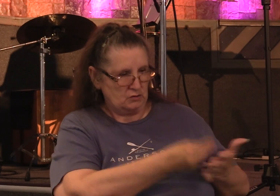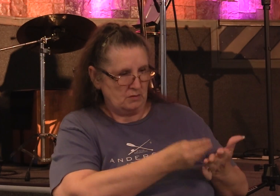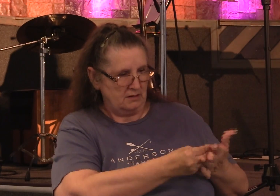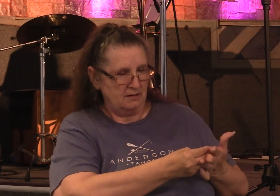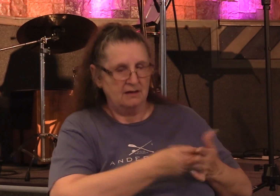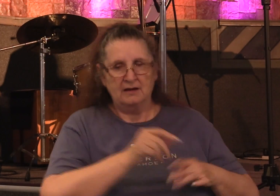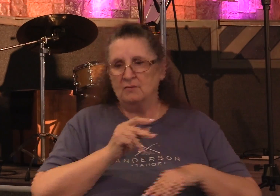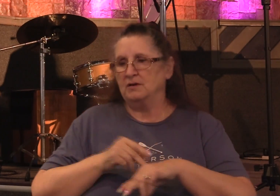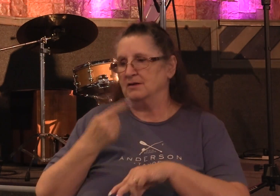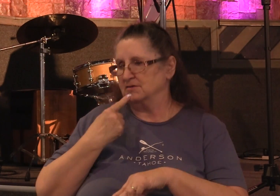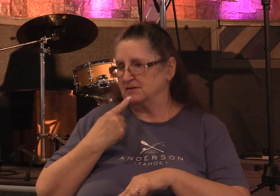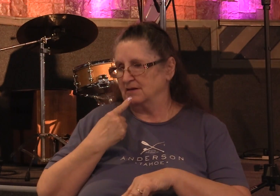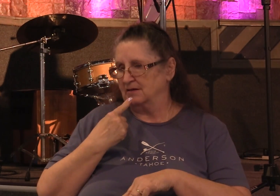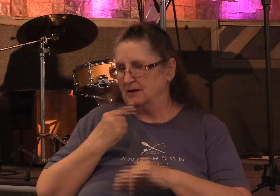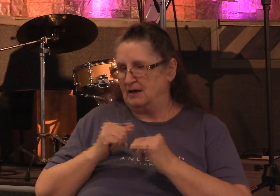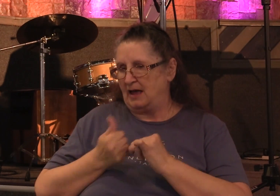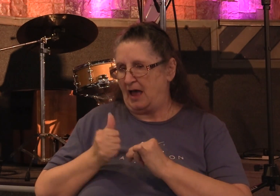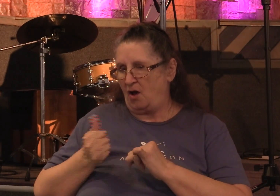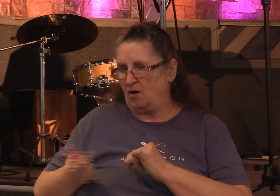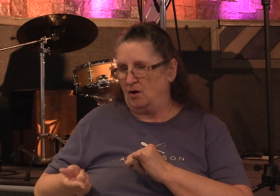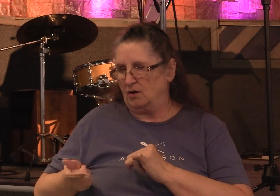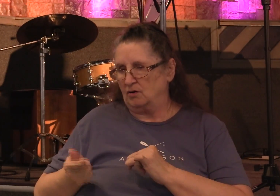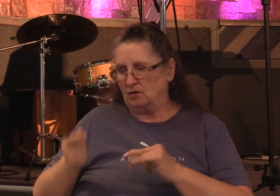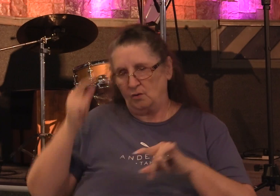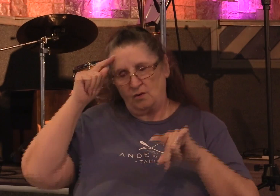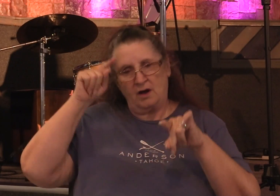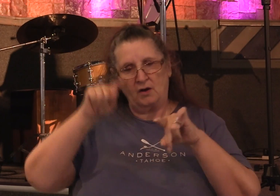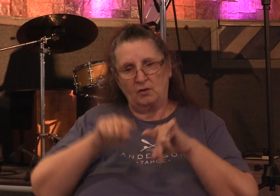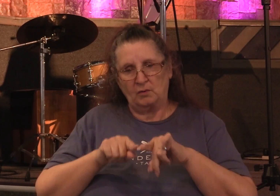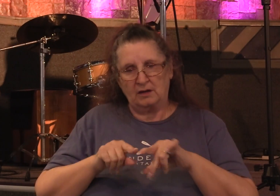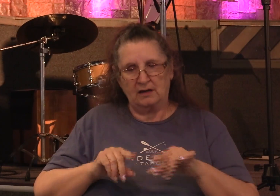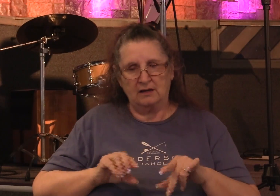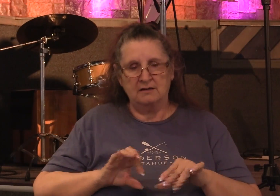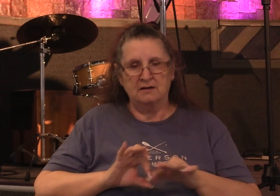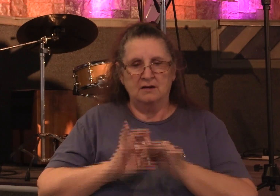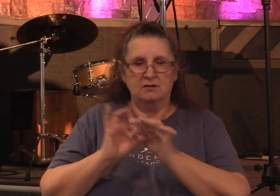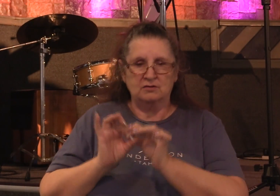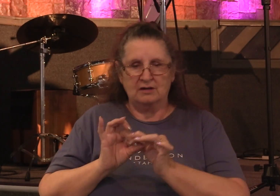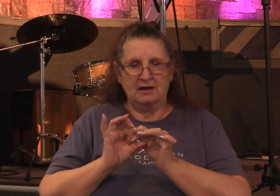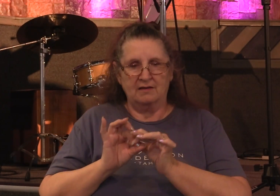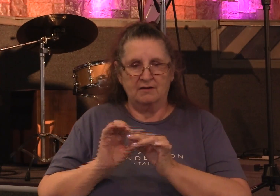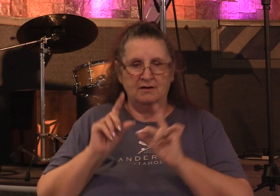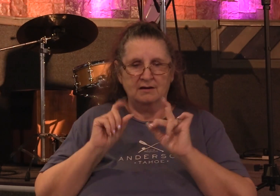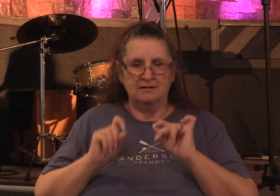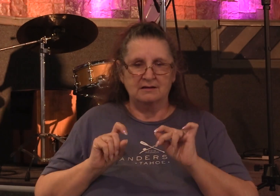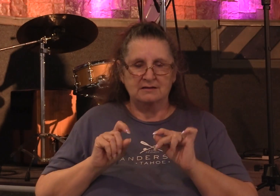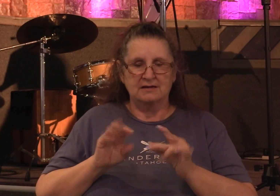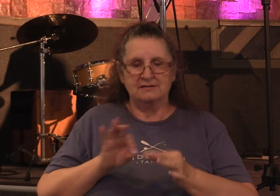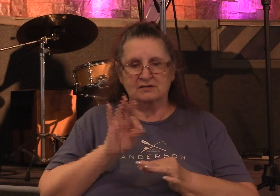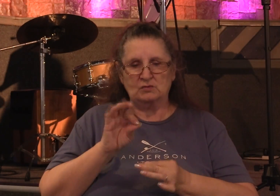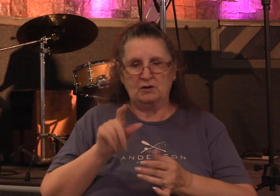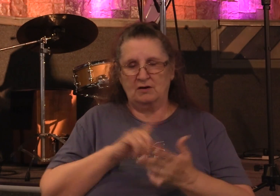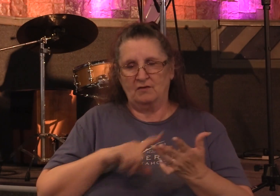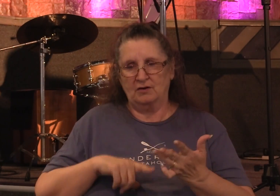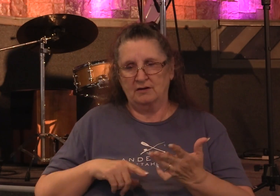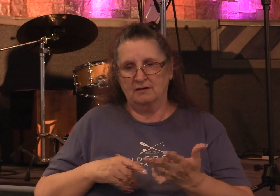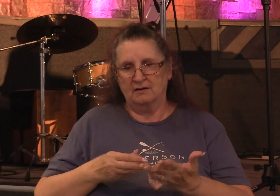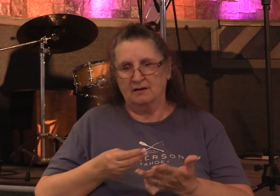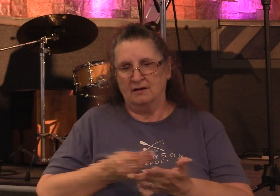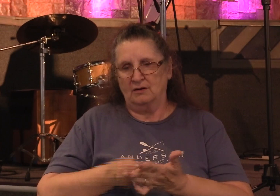said to her how is it that you have agreed together to test the spirit of the Lord look the feet of those